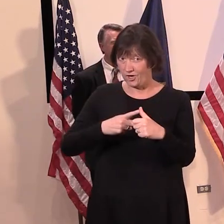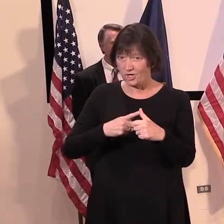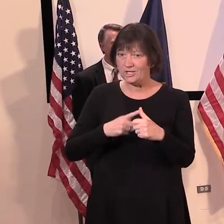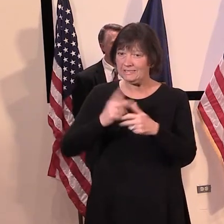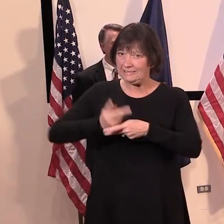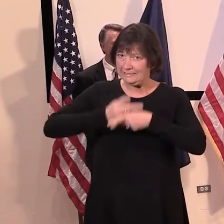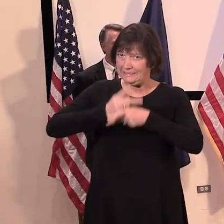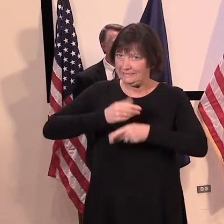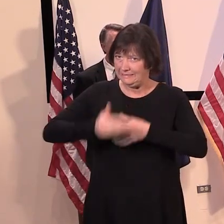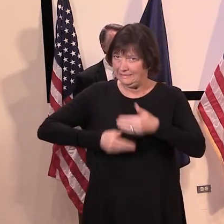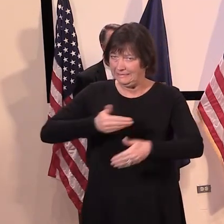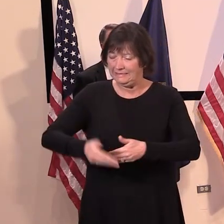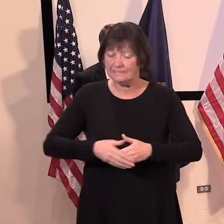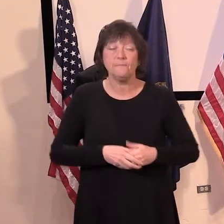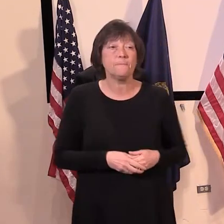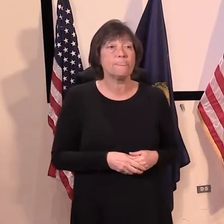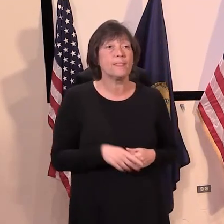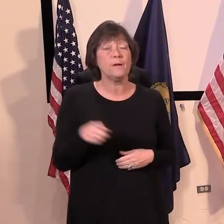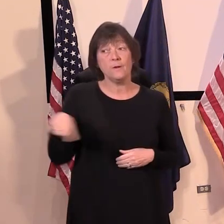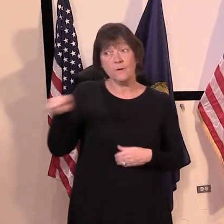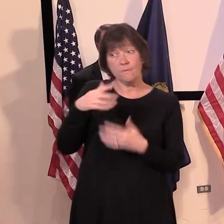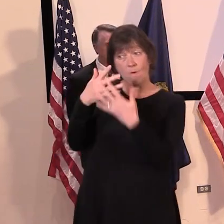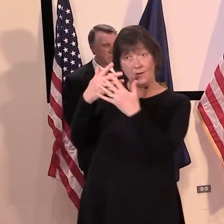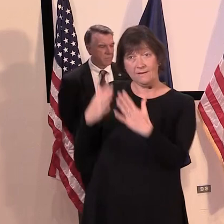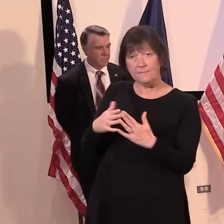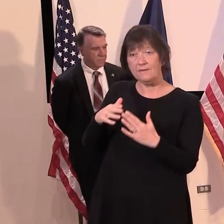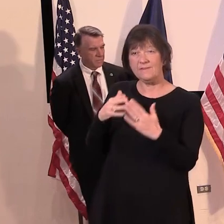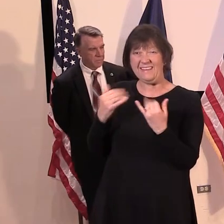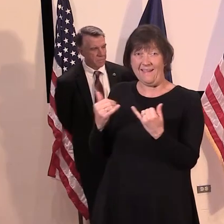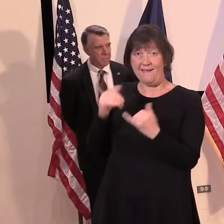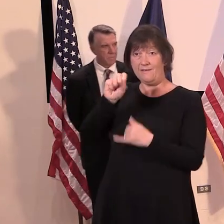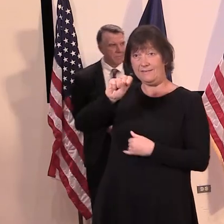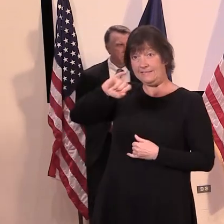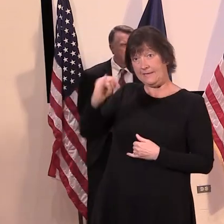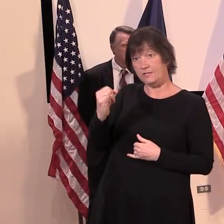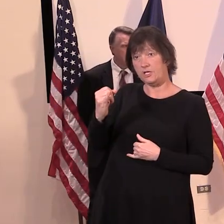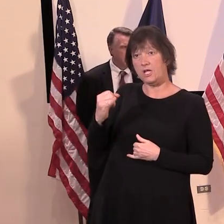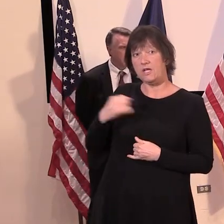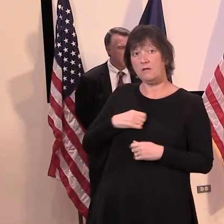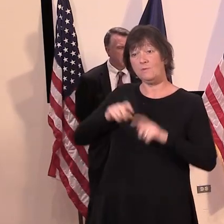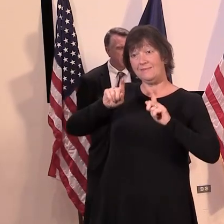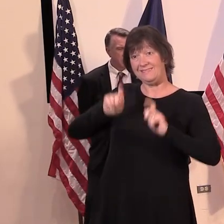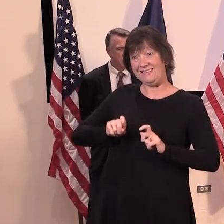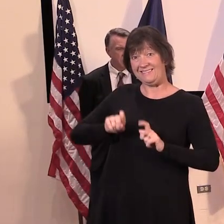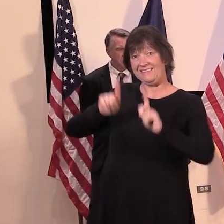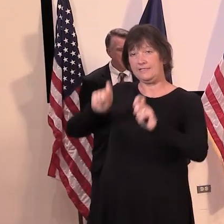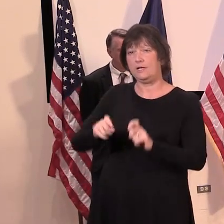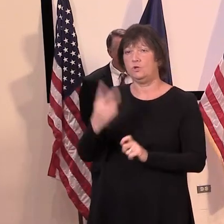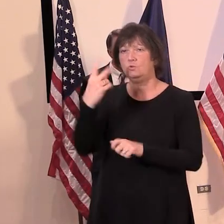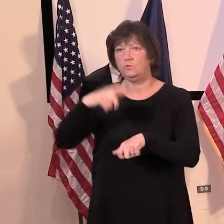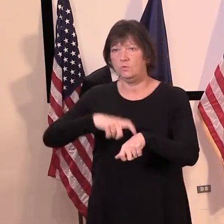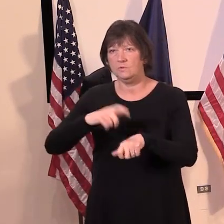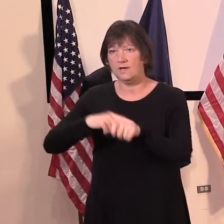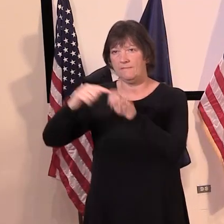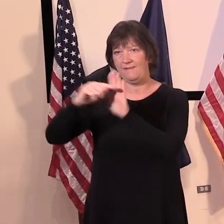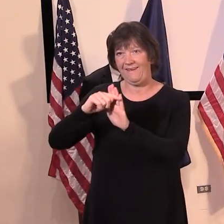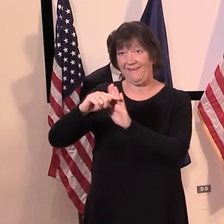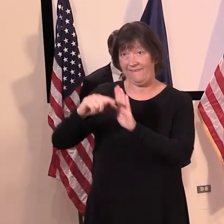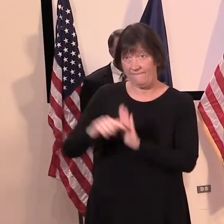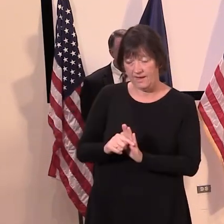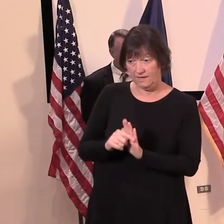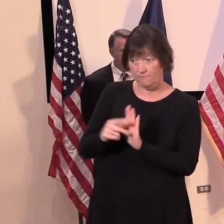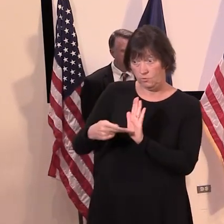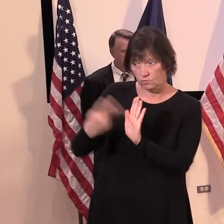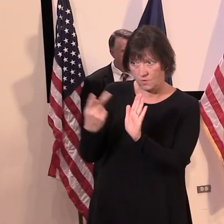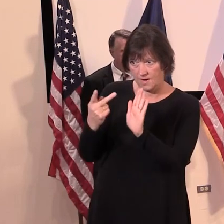those, um, those, uh, inmates at St. Johnsbury are going to have to have two negative tests before they're eligible to